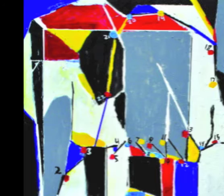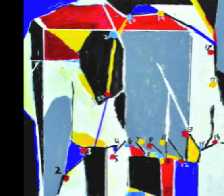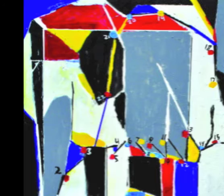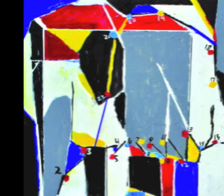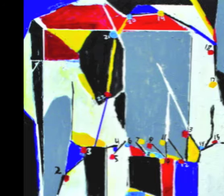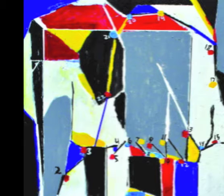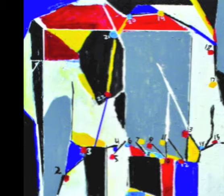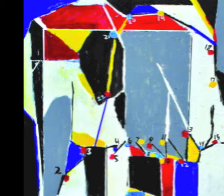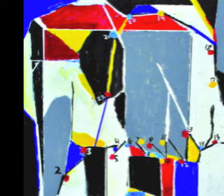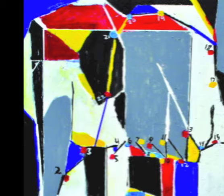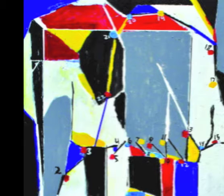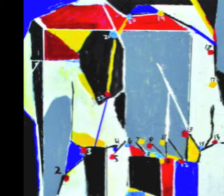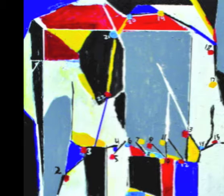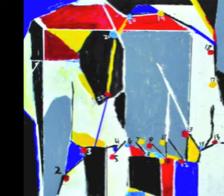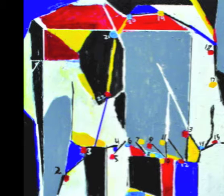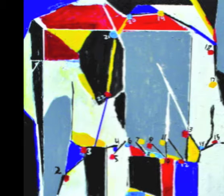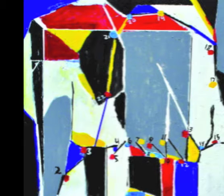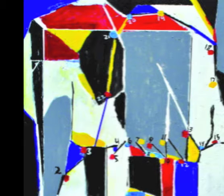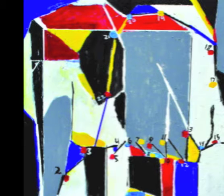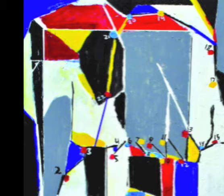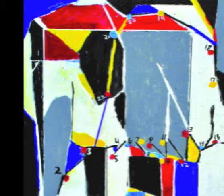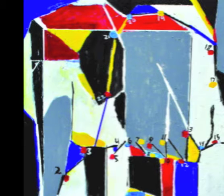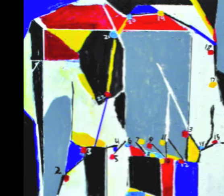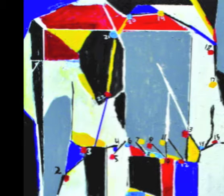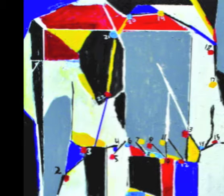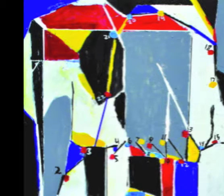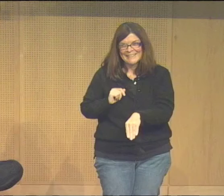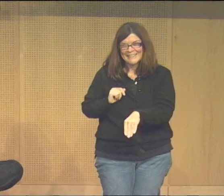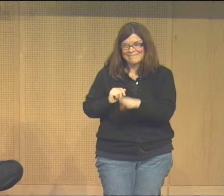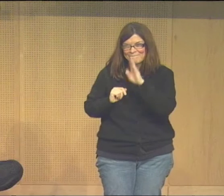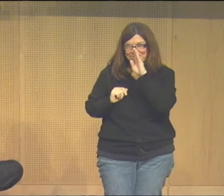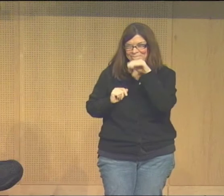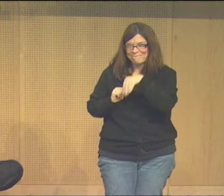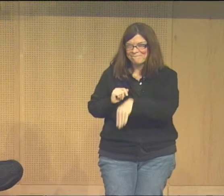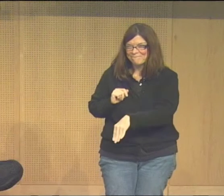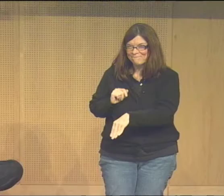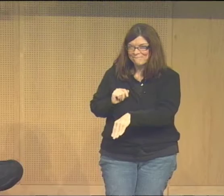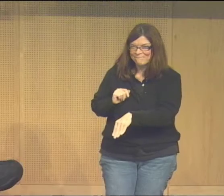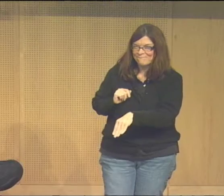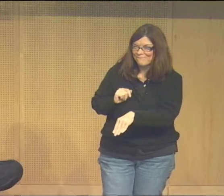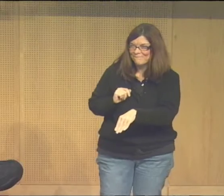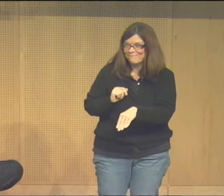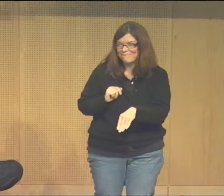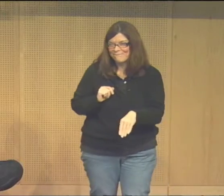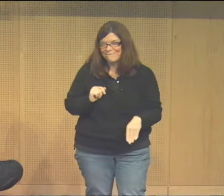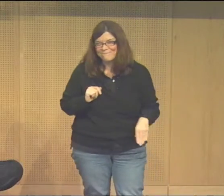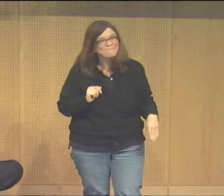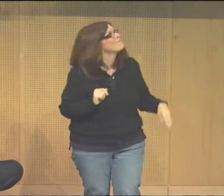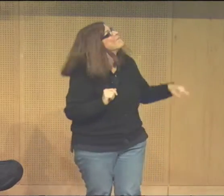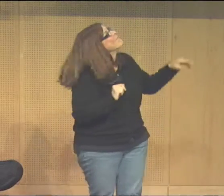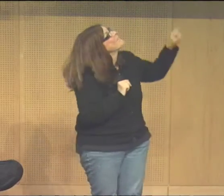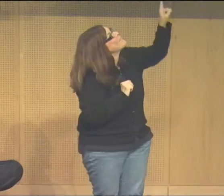elephant actually there's an elephant